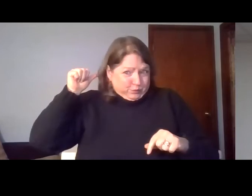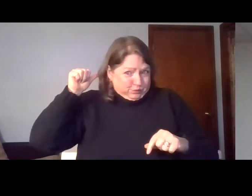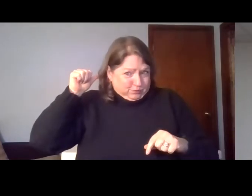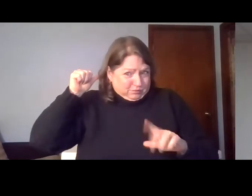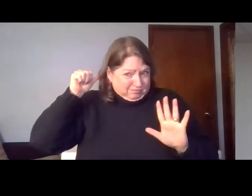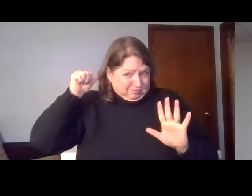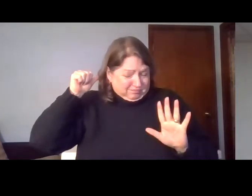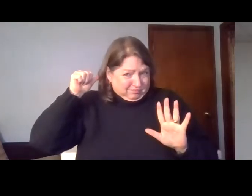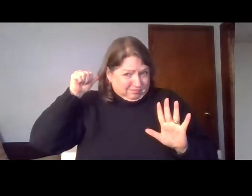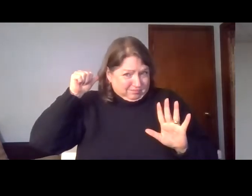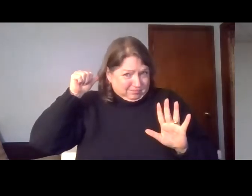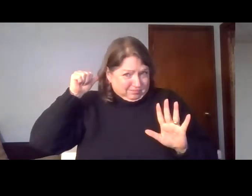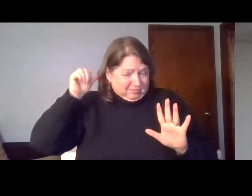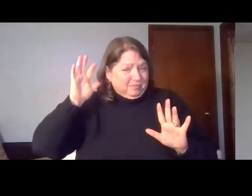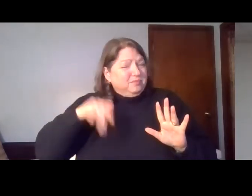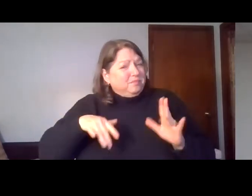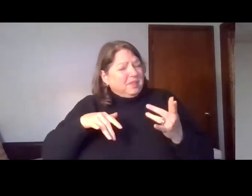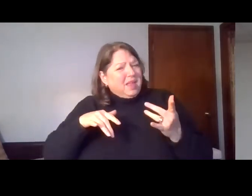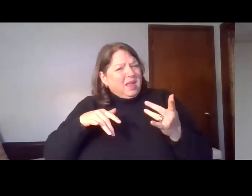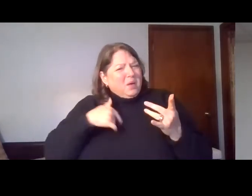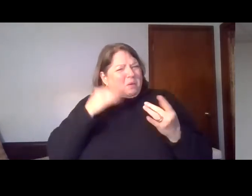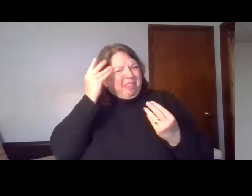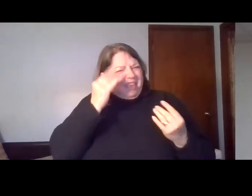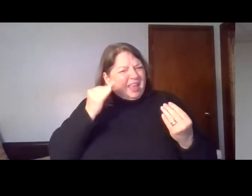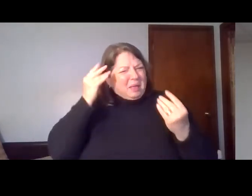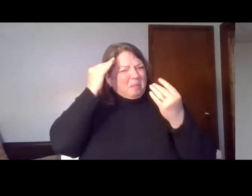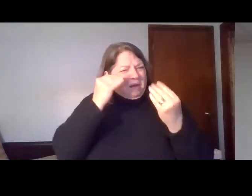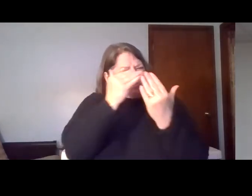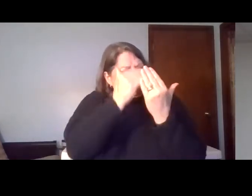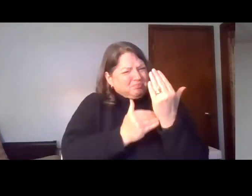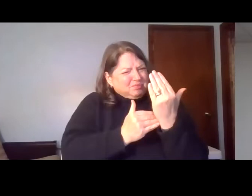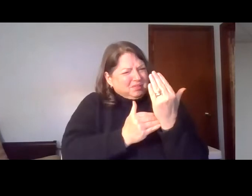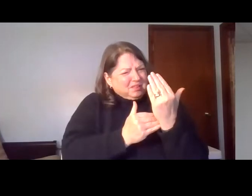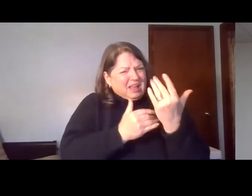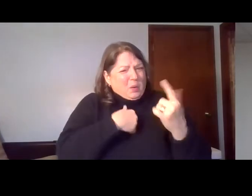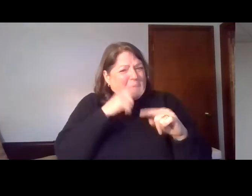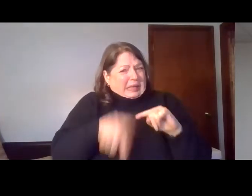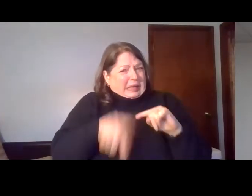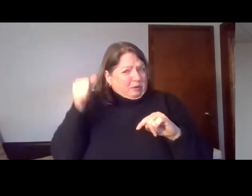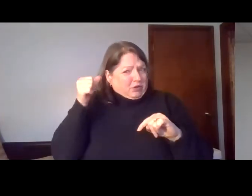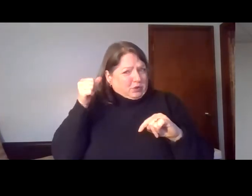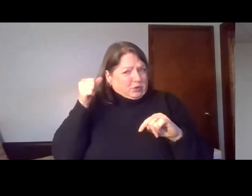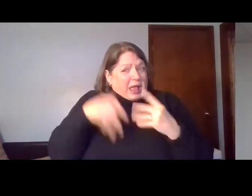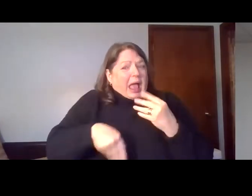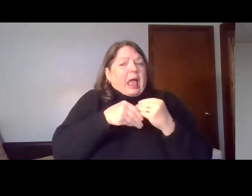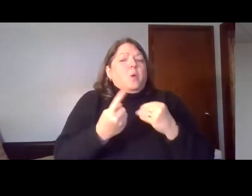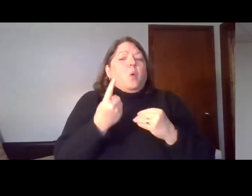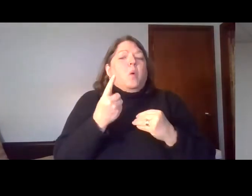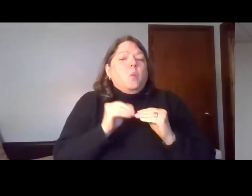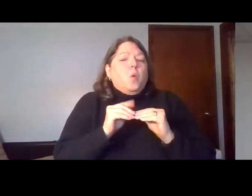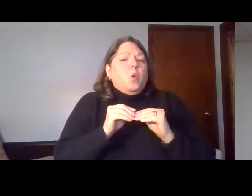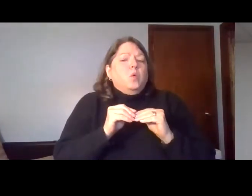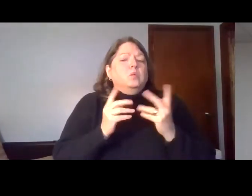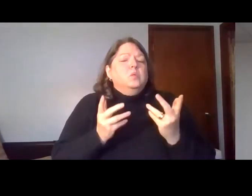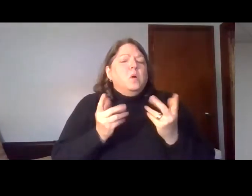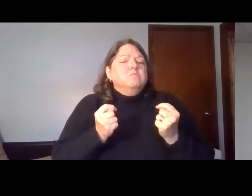Yes, and as we think about things that we cannot refuse, I want to give you one more that we cannot refuse. We